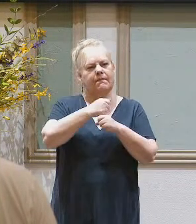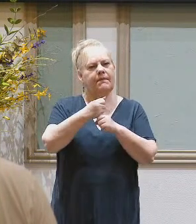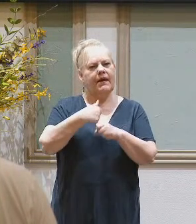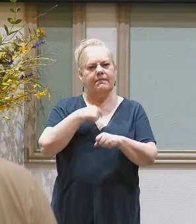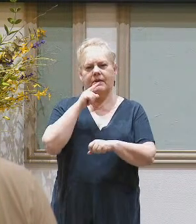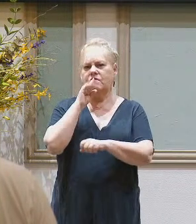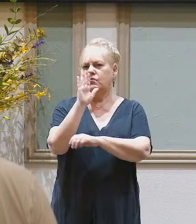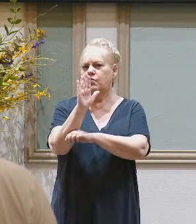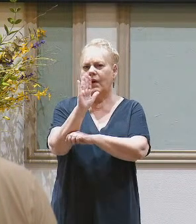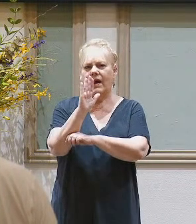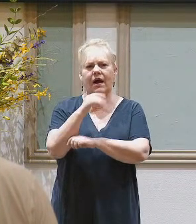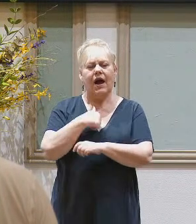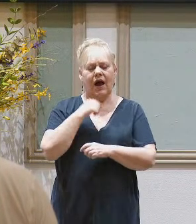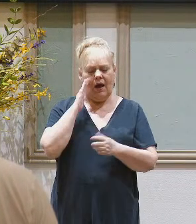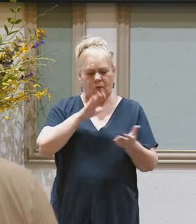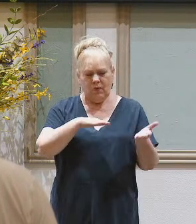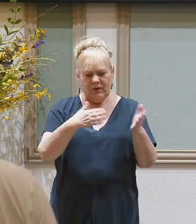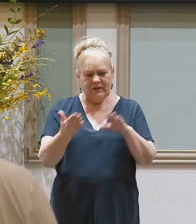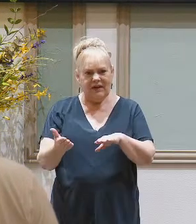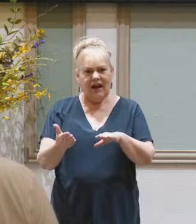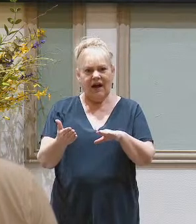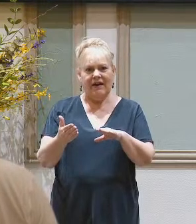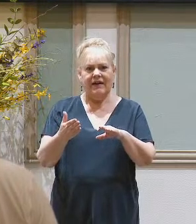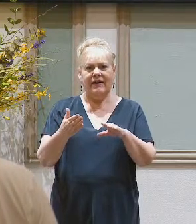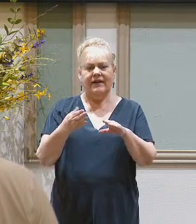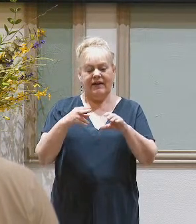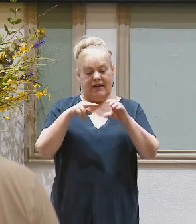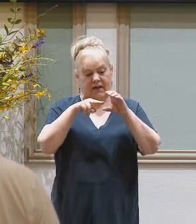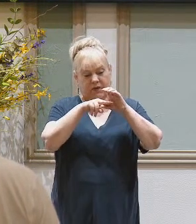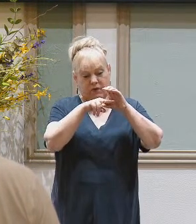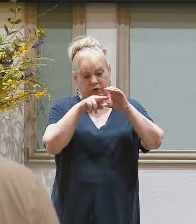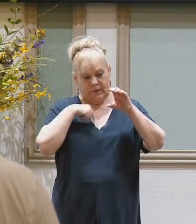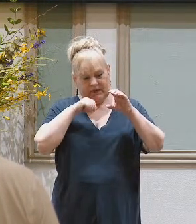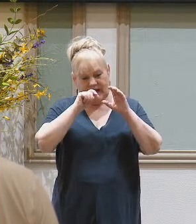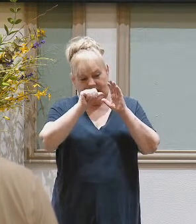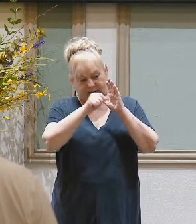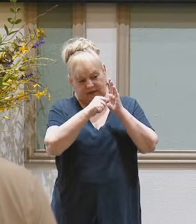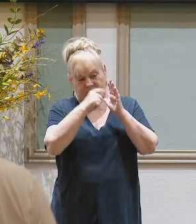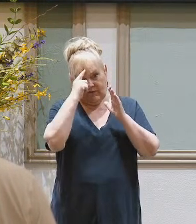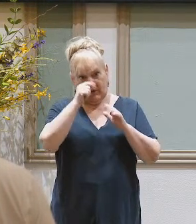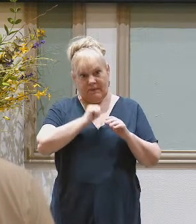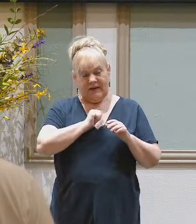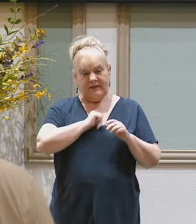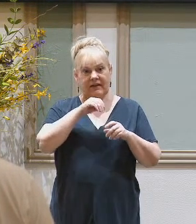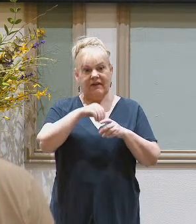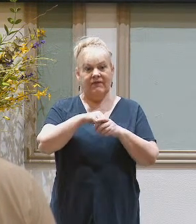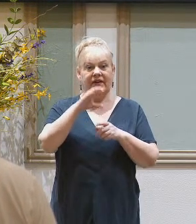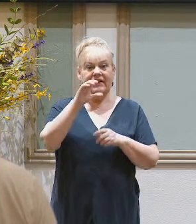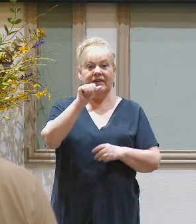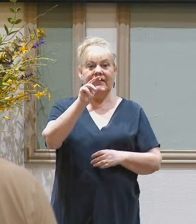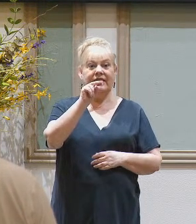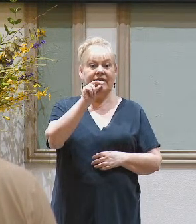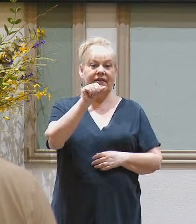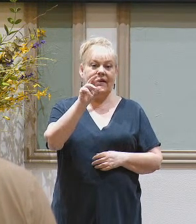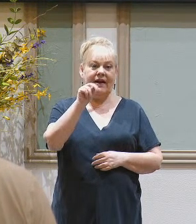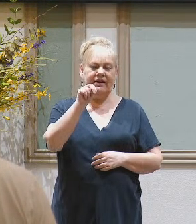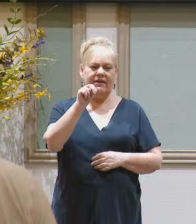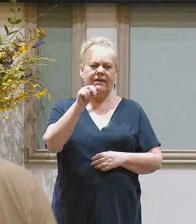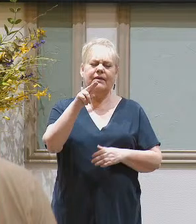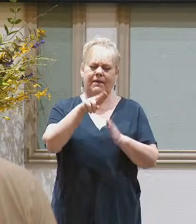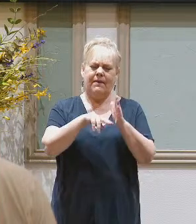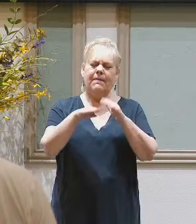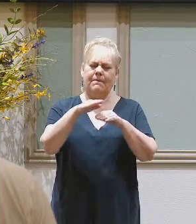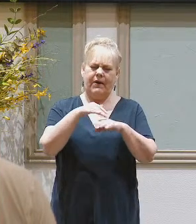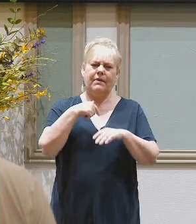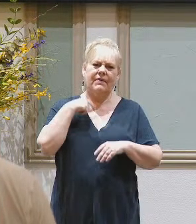I am about to die in the tomb that I hewed out for myself in the land of Canaan. There shall you bury